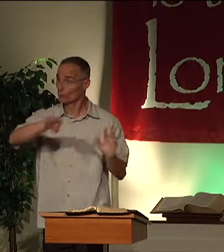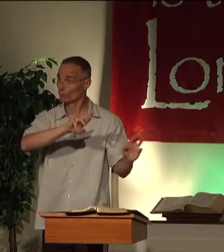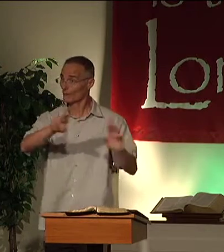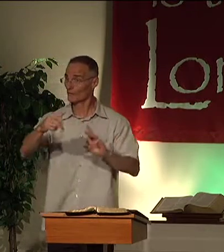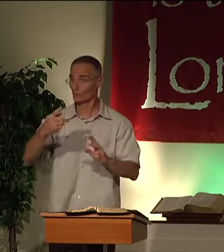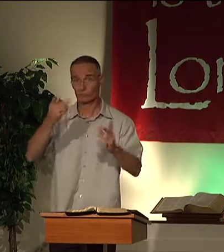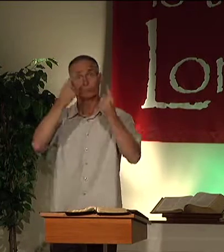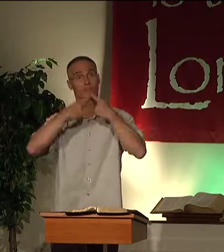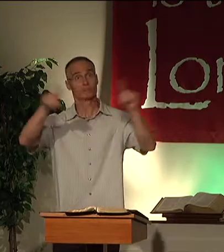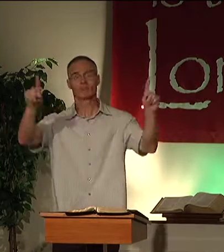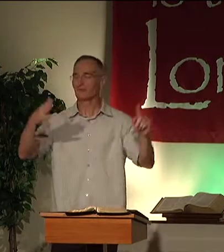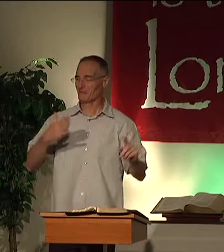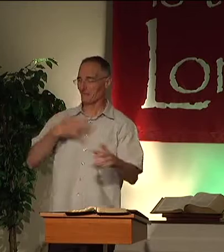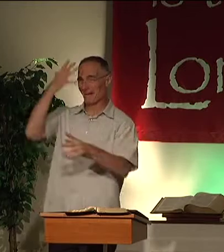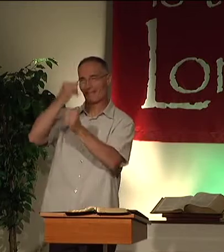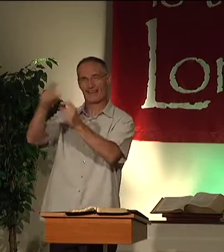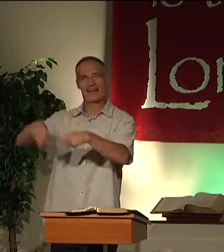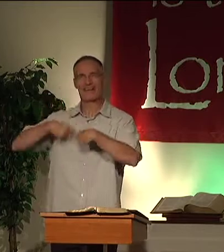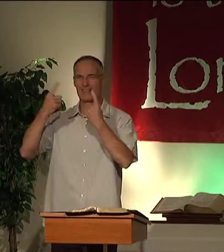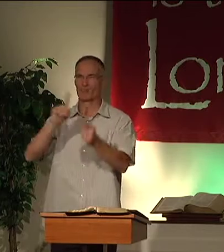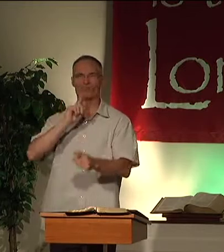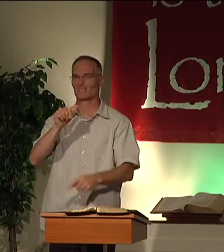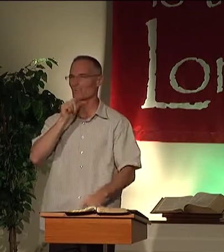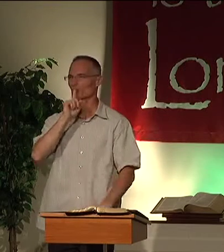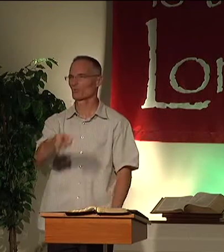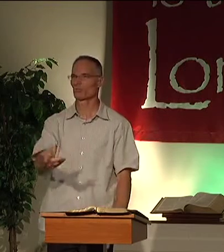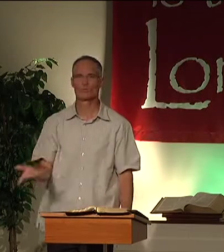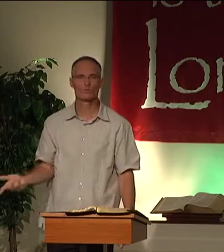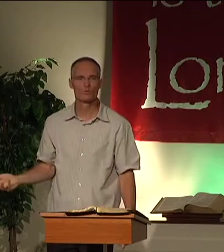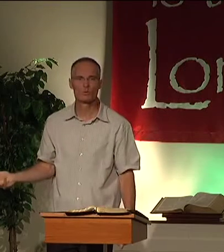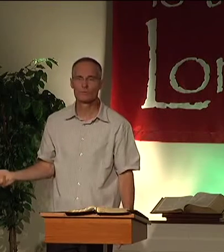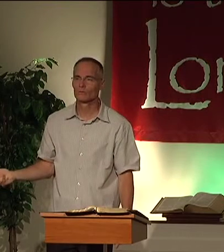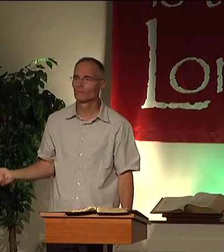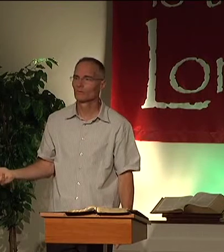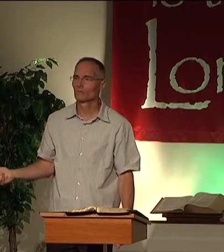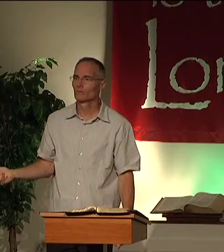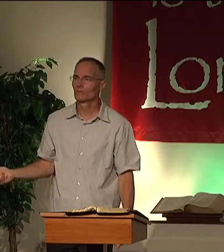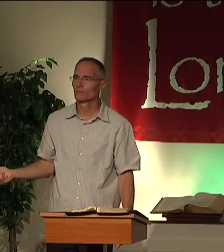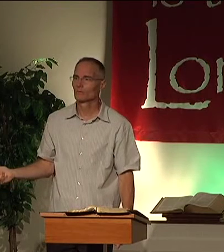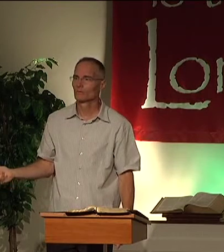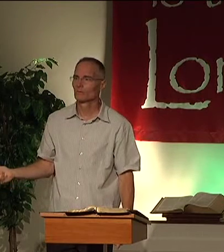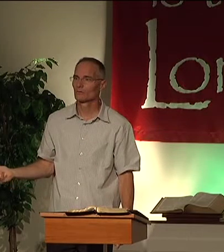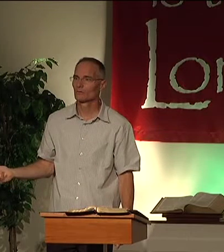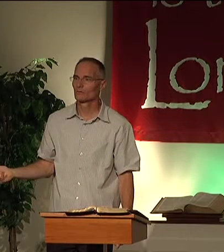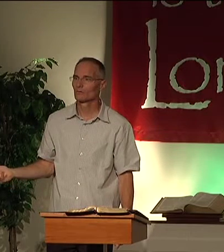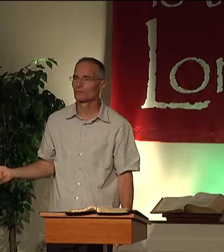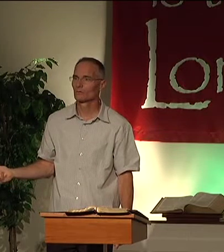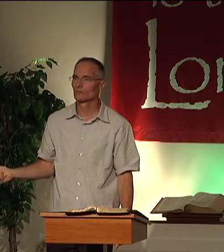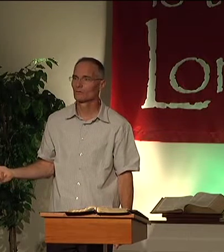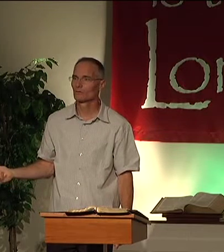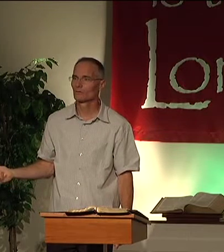Are you ready to declare, my faith that I've had all along isn't real?